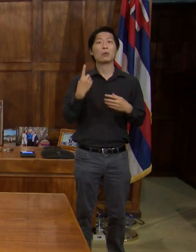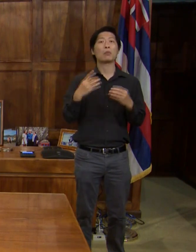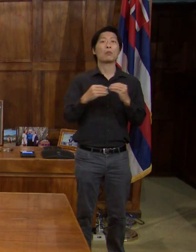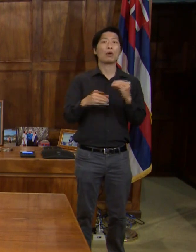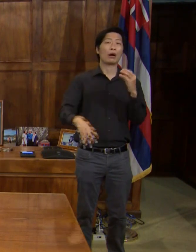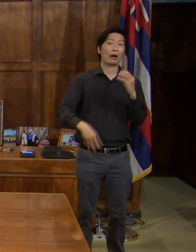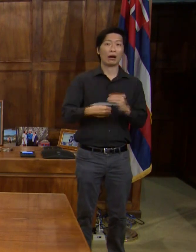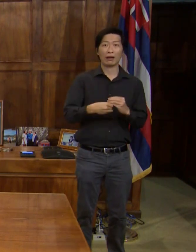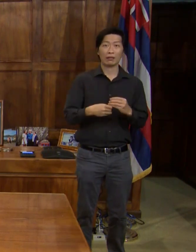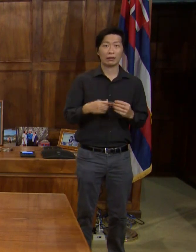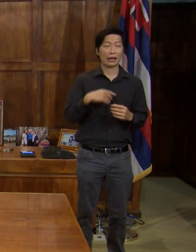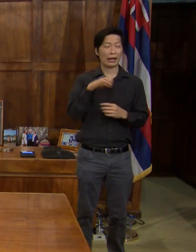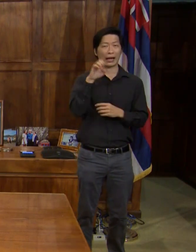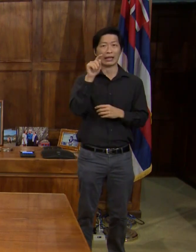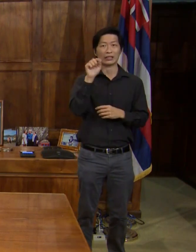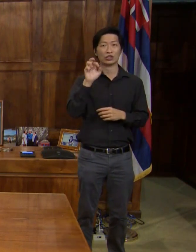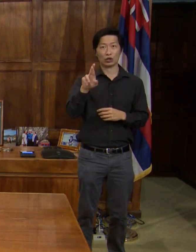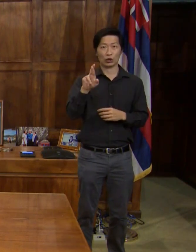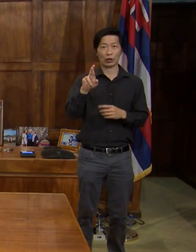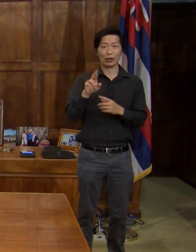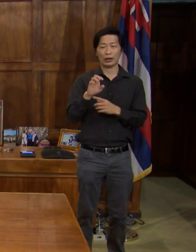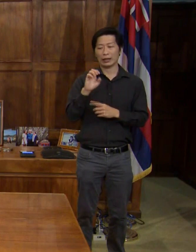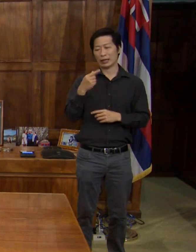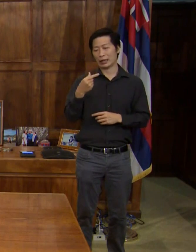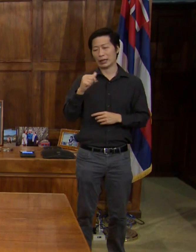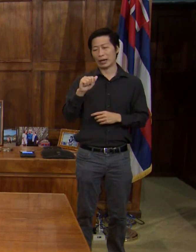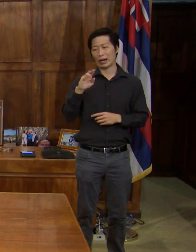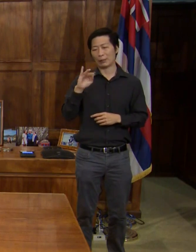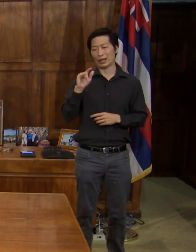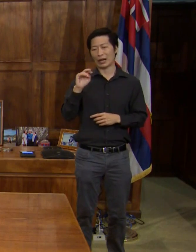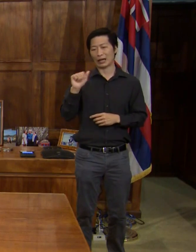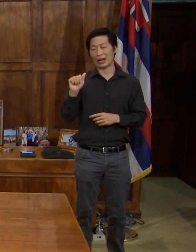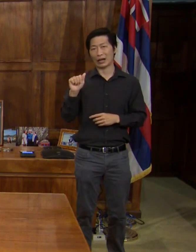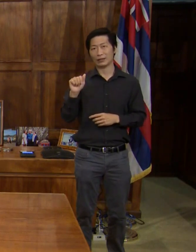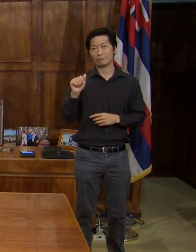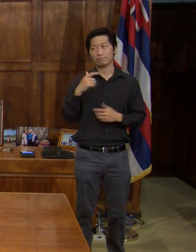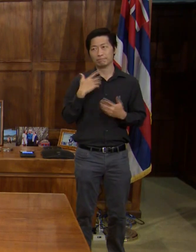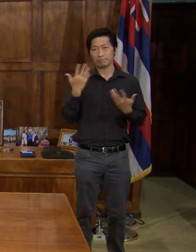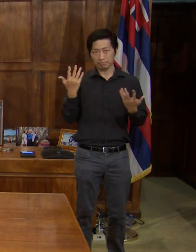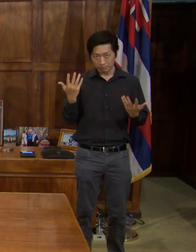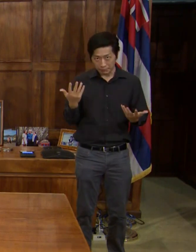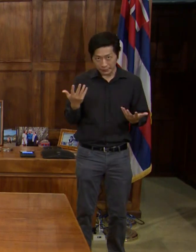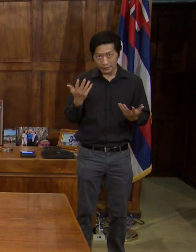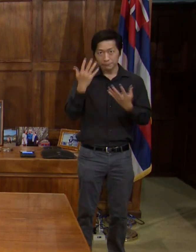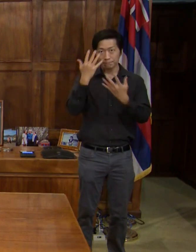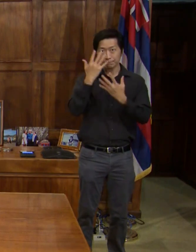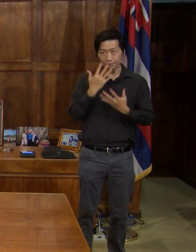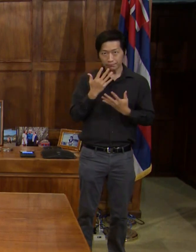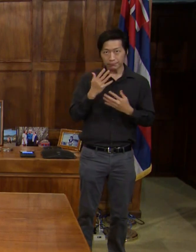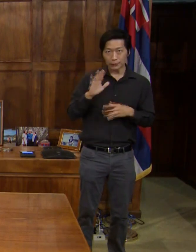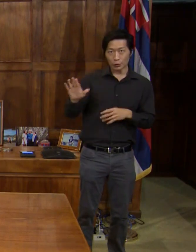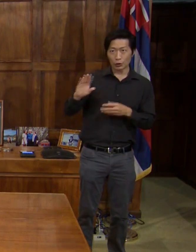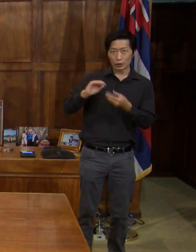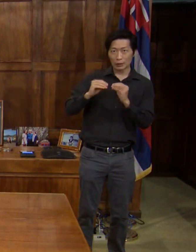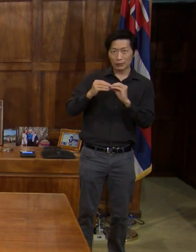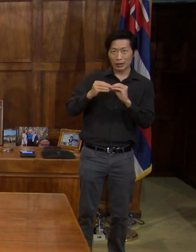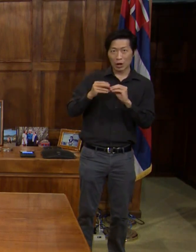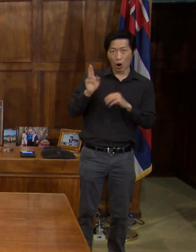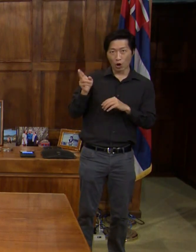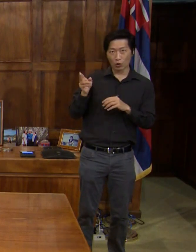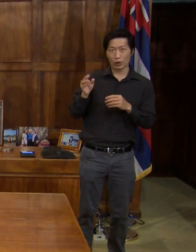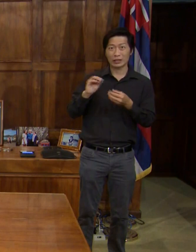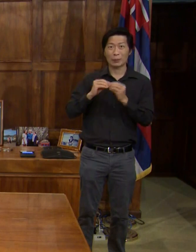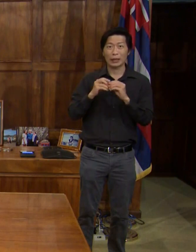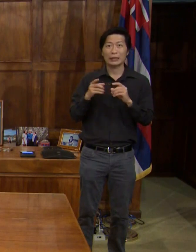that is to Esther Gabiana. Unfortunately, her number was a Honolulu number that's very